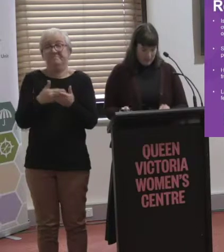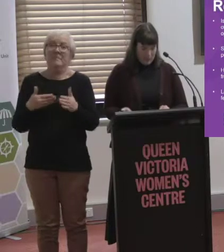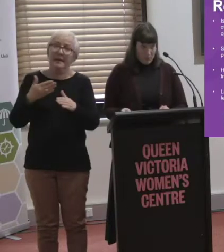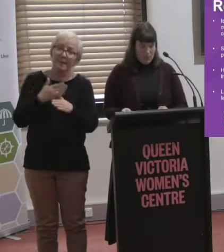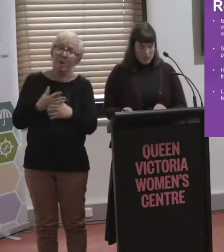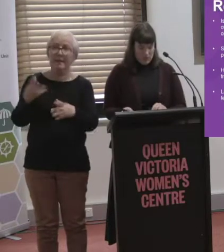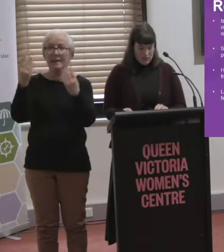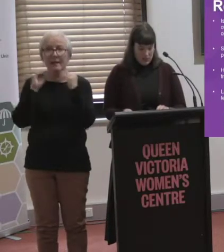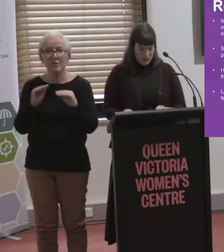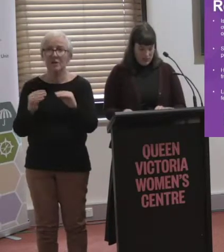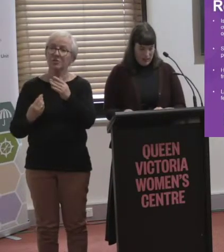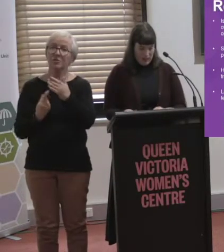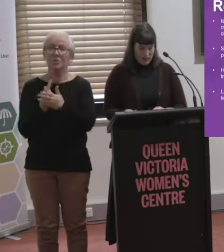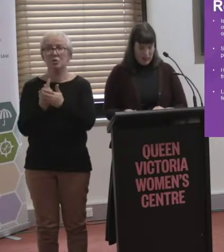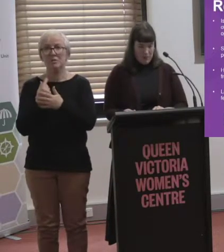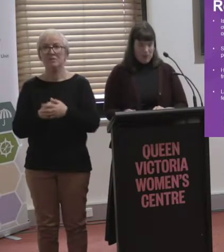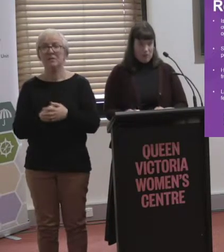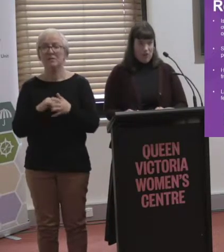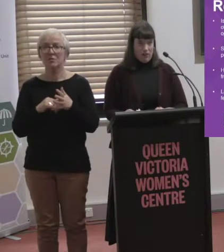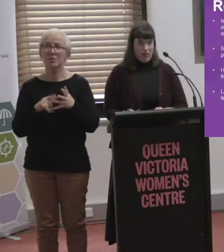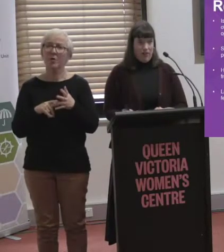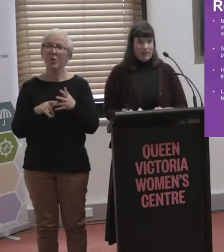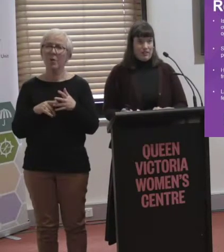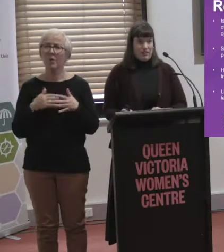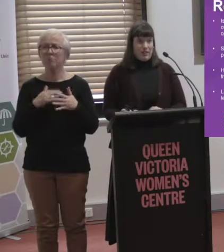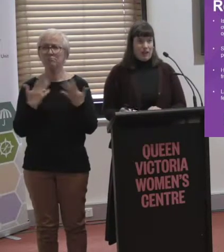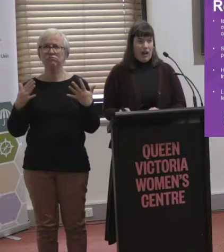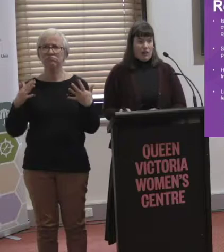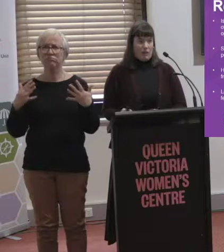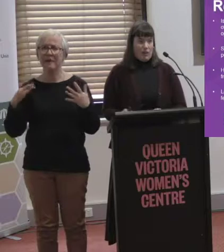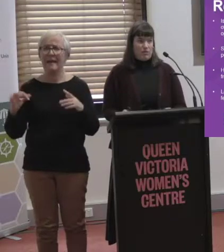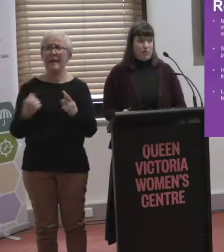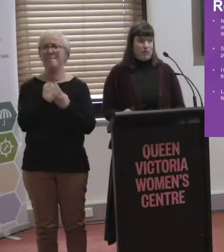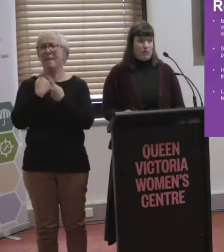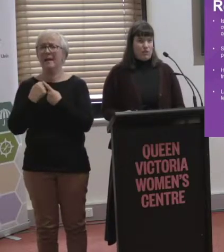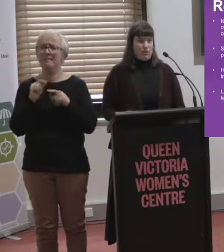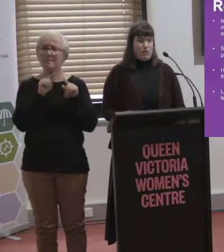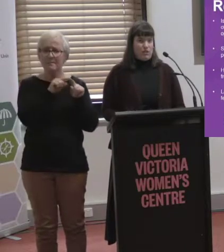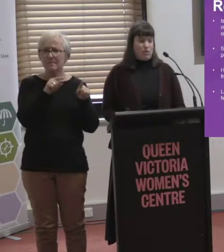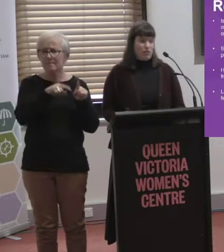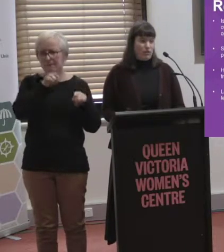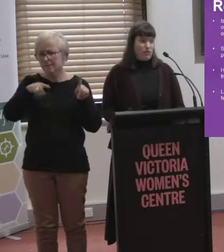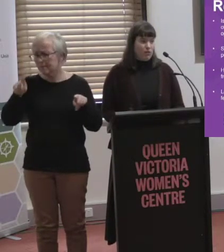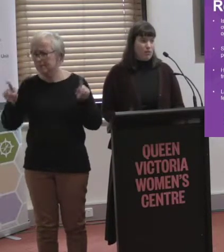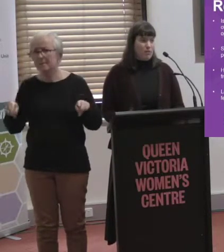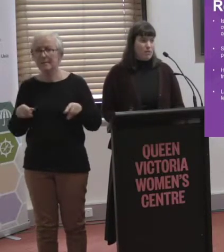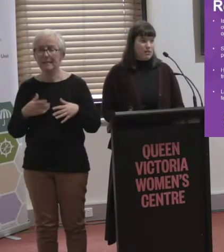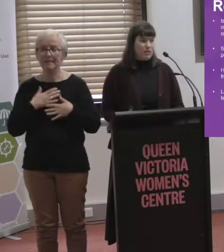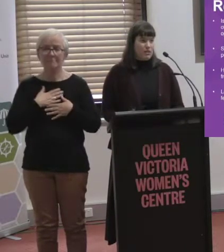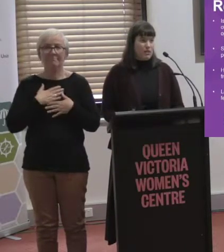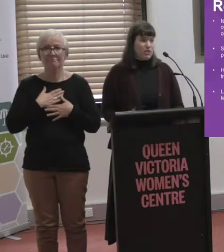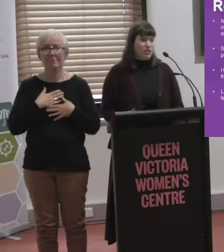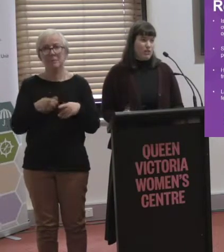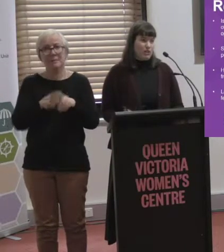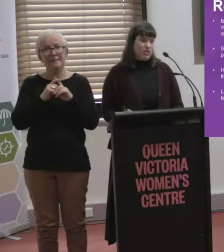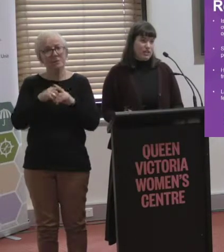education opportunities. So, I think the impacts were far and wide and it was quite difficult actually to read through all the responses